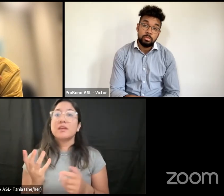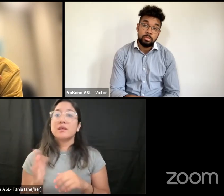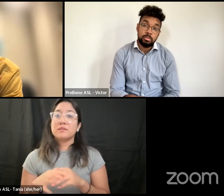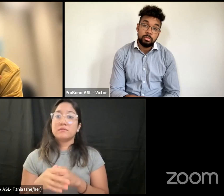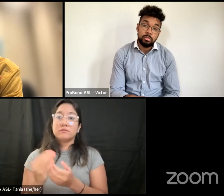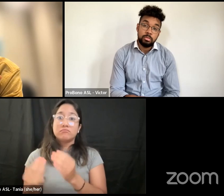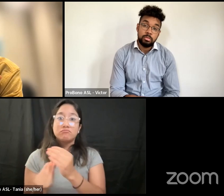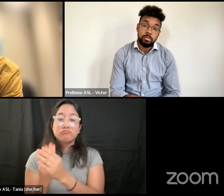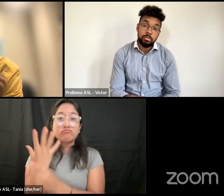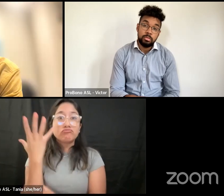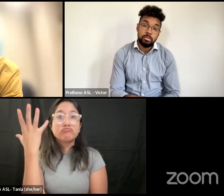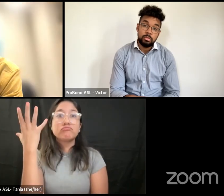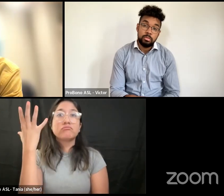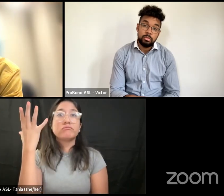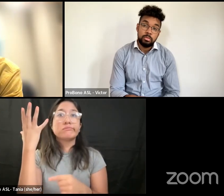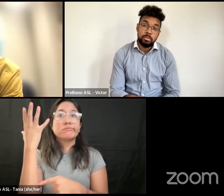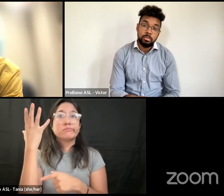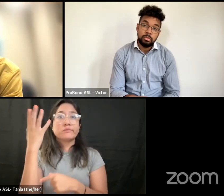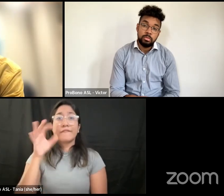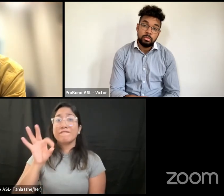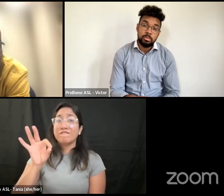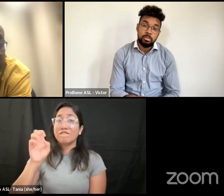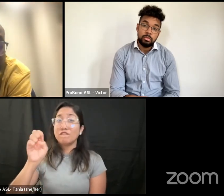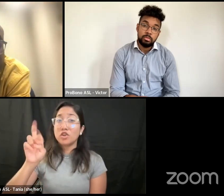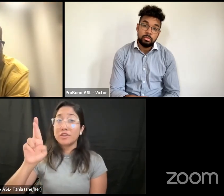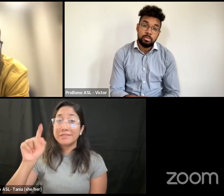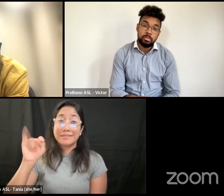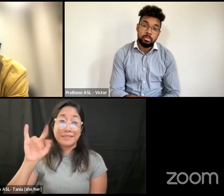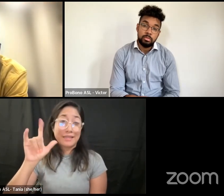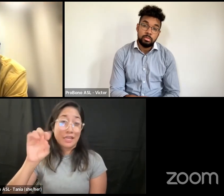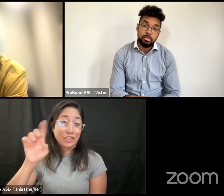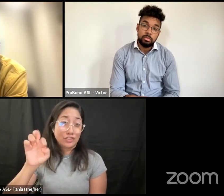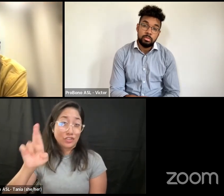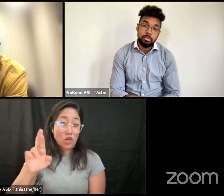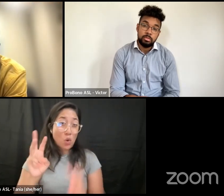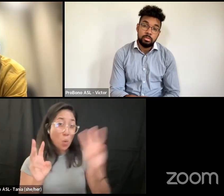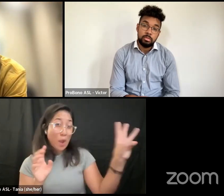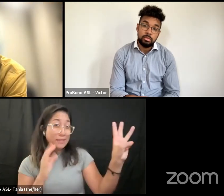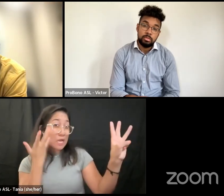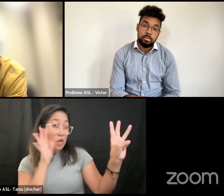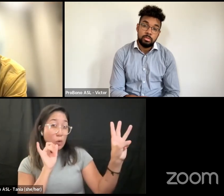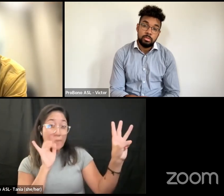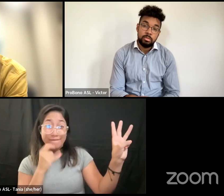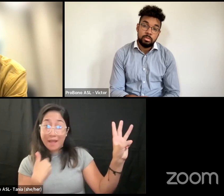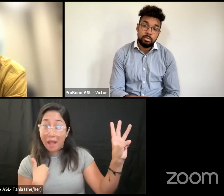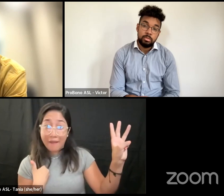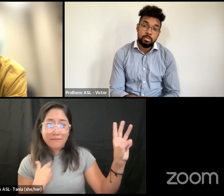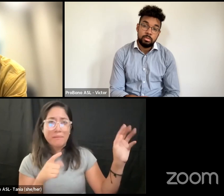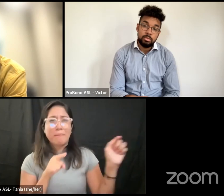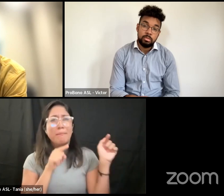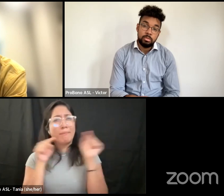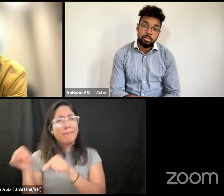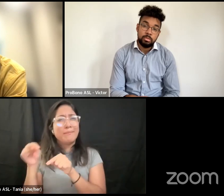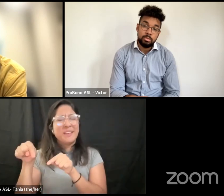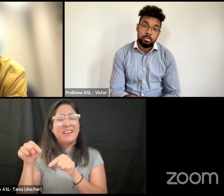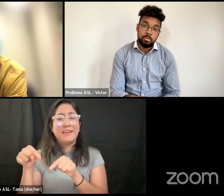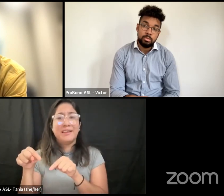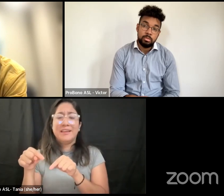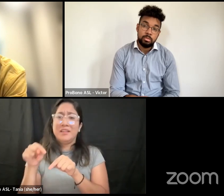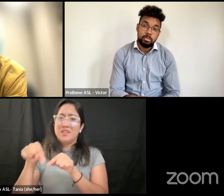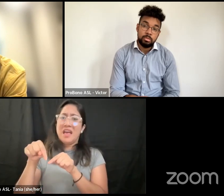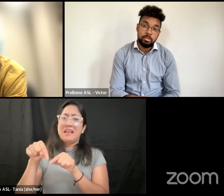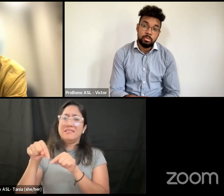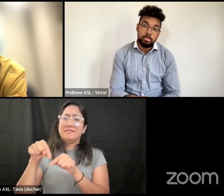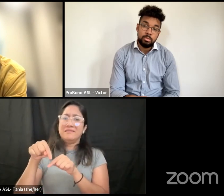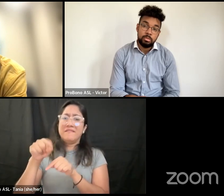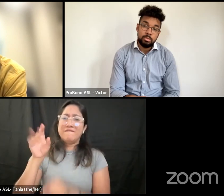um fertilizers i don't know if you have fertilizers in the west but then these fertilizers before the